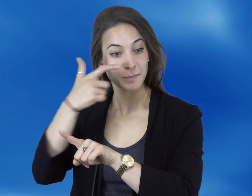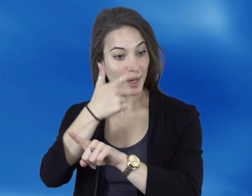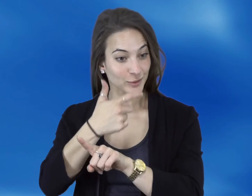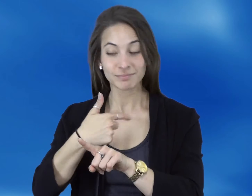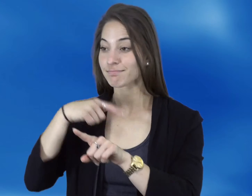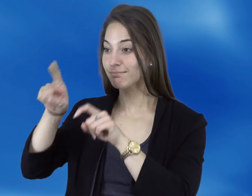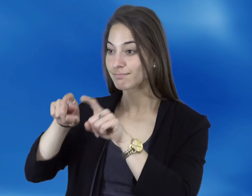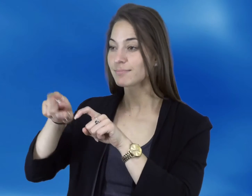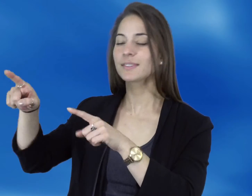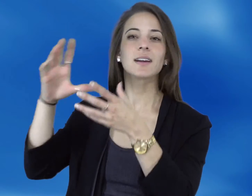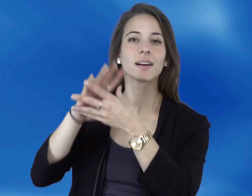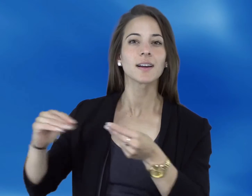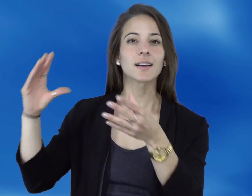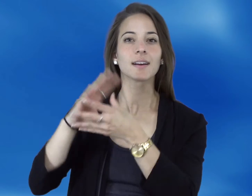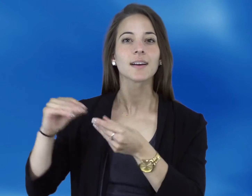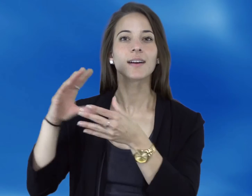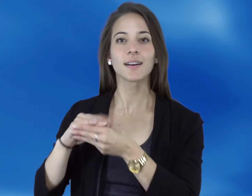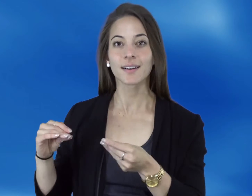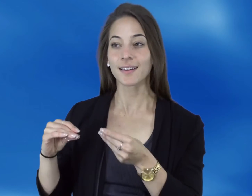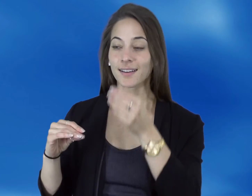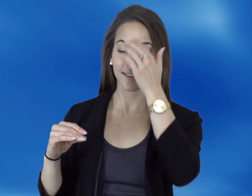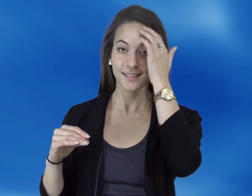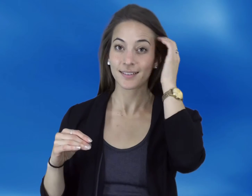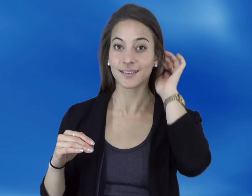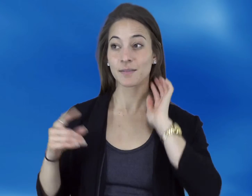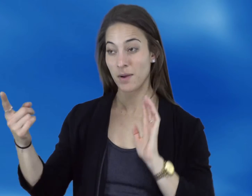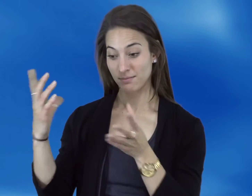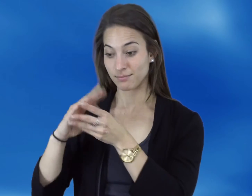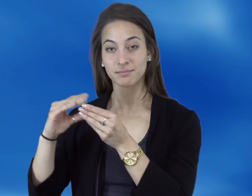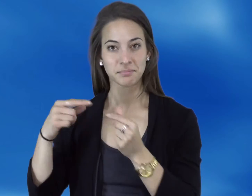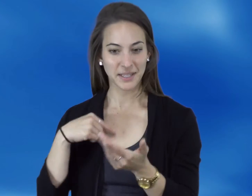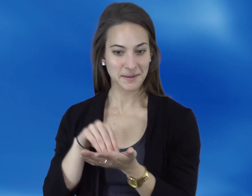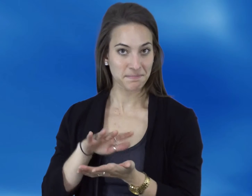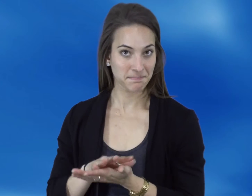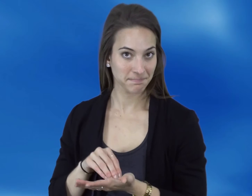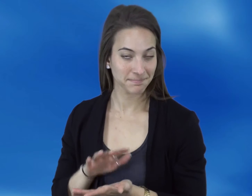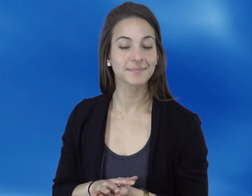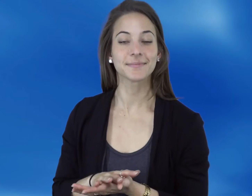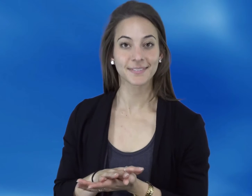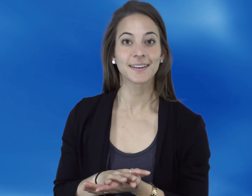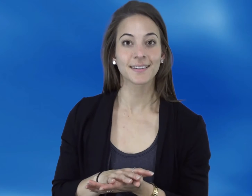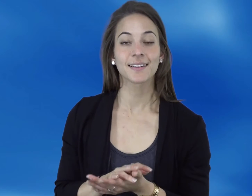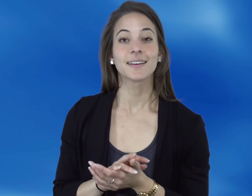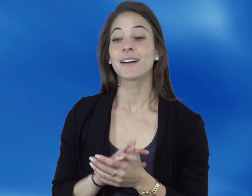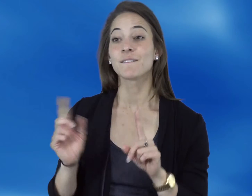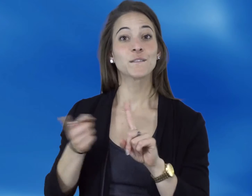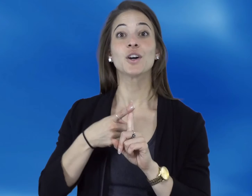This is the part of the survey where I asked the participants to tell me how they felt about each sample, and then ask them to summarize the content of